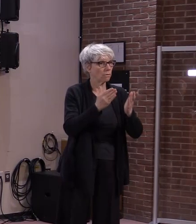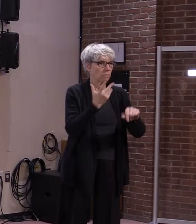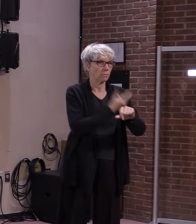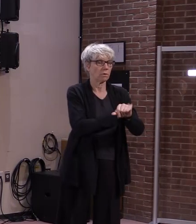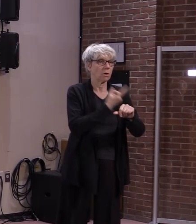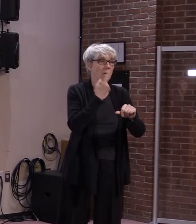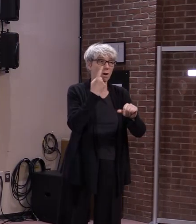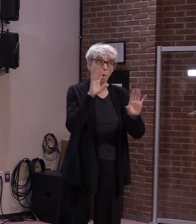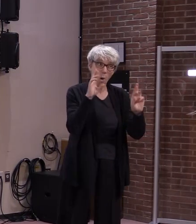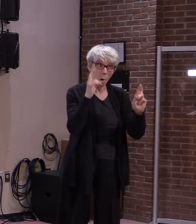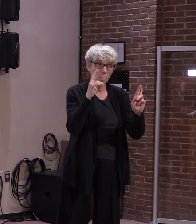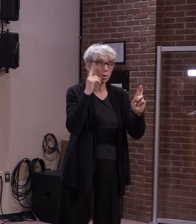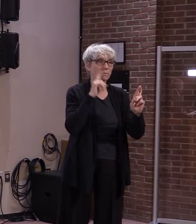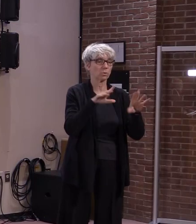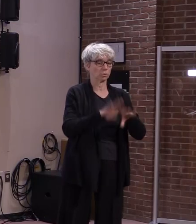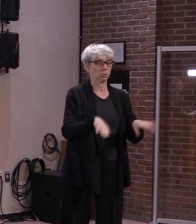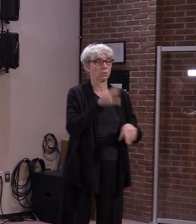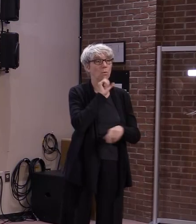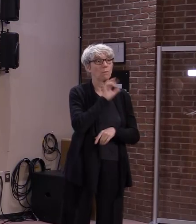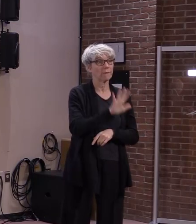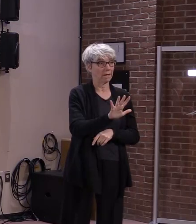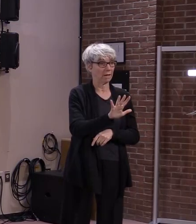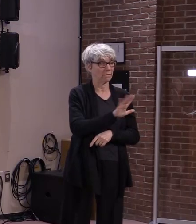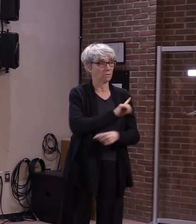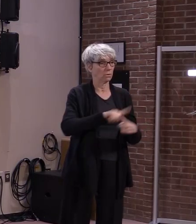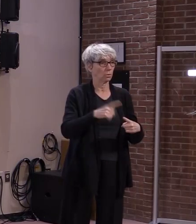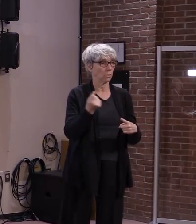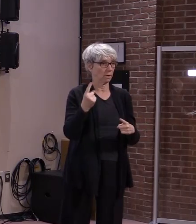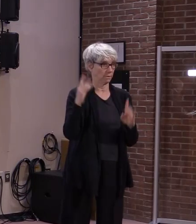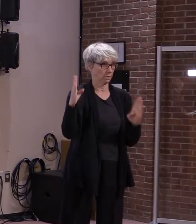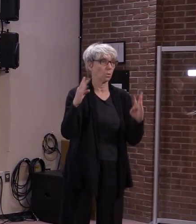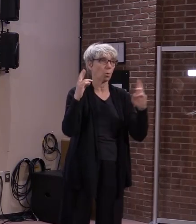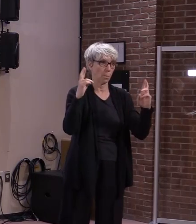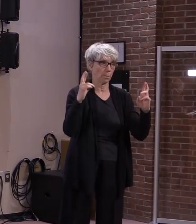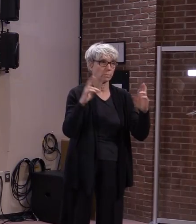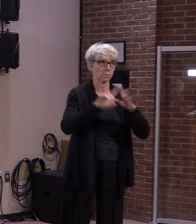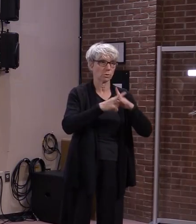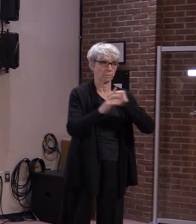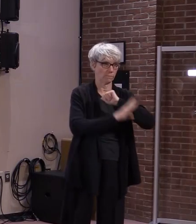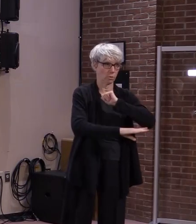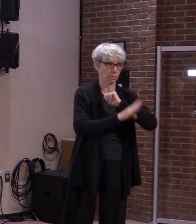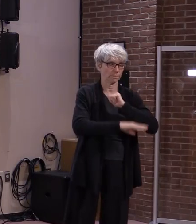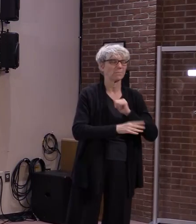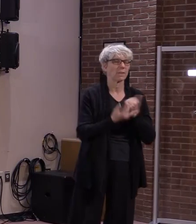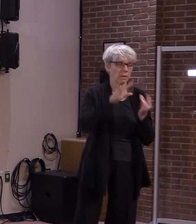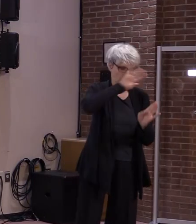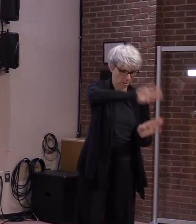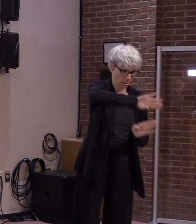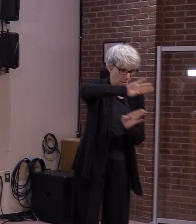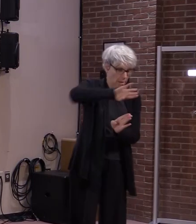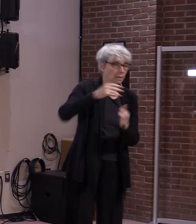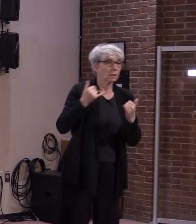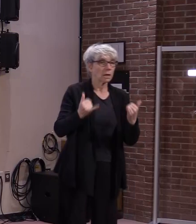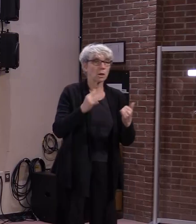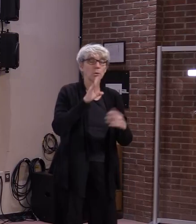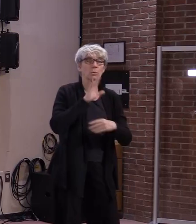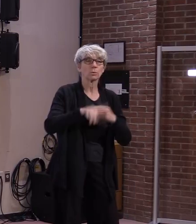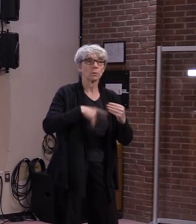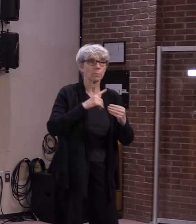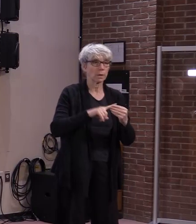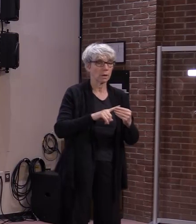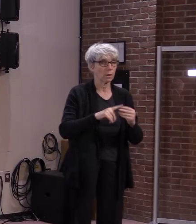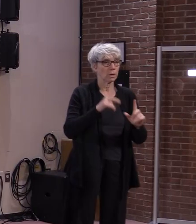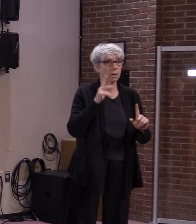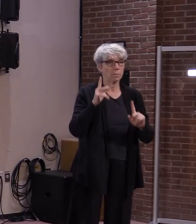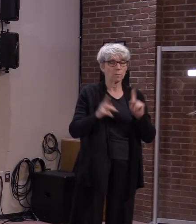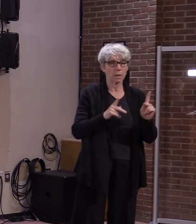years old as well. So, let me turn to another subject. In terms of general assistance, in terms of